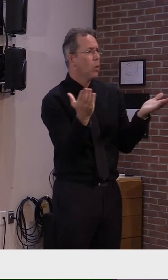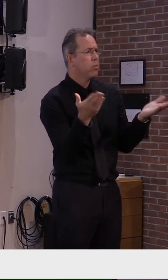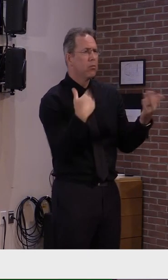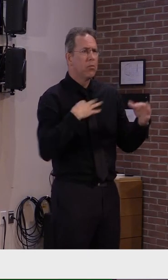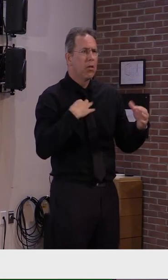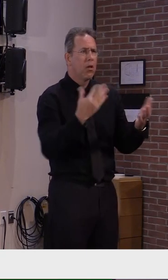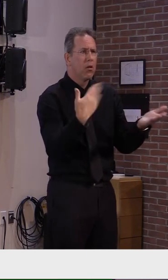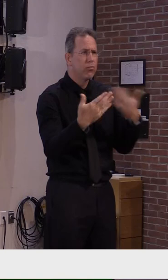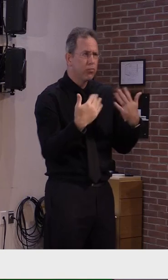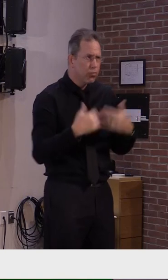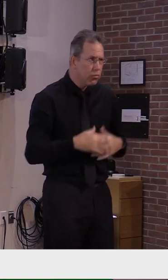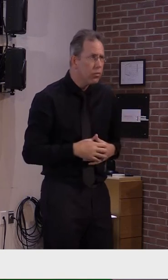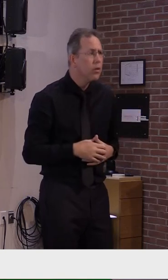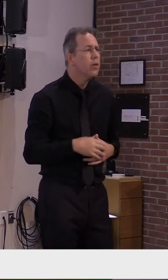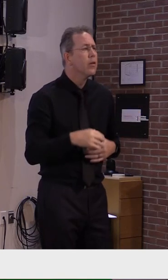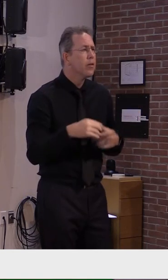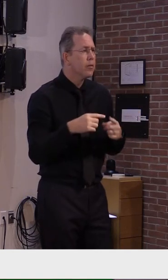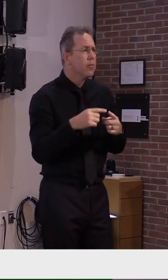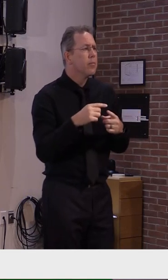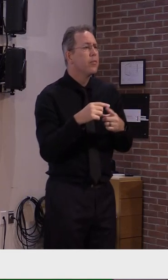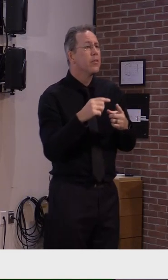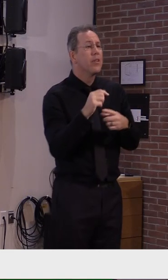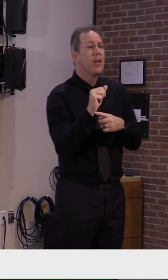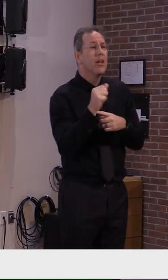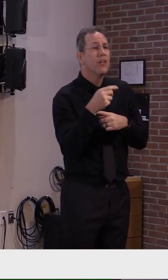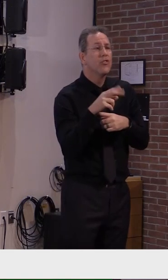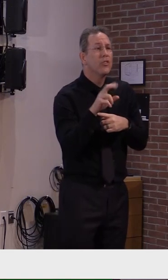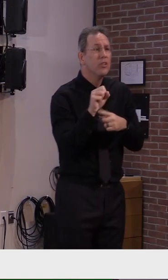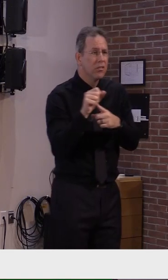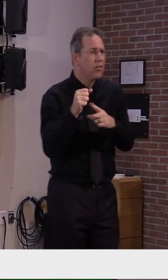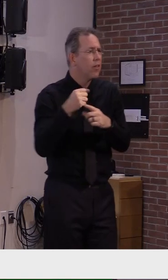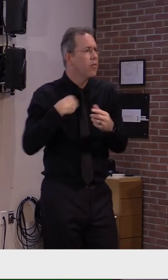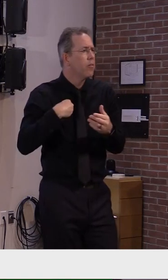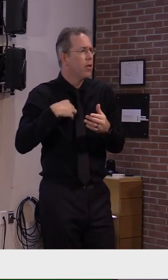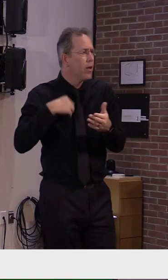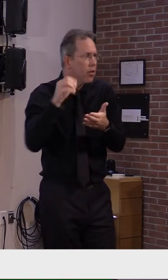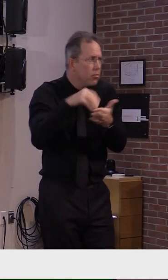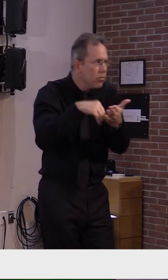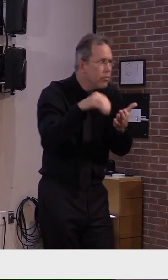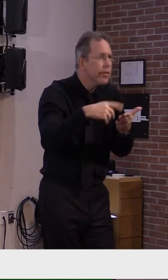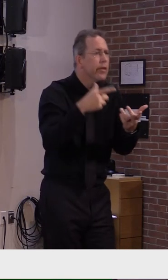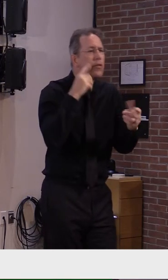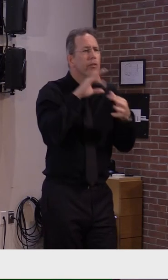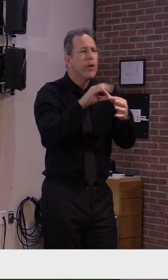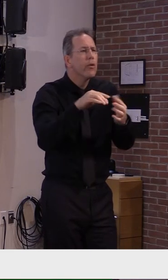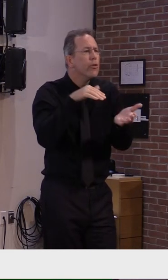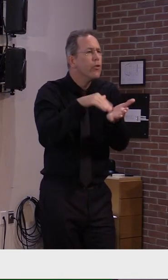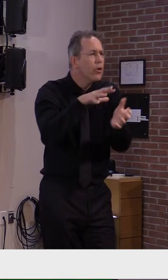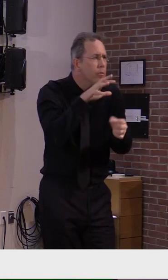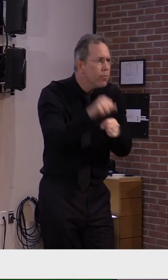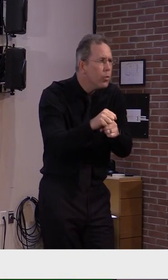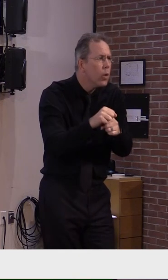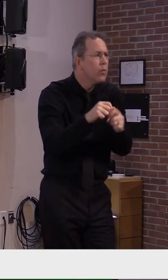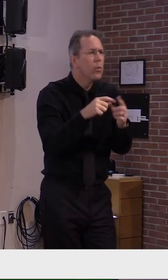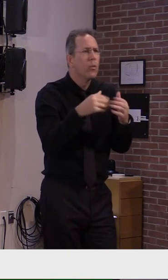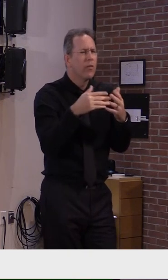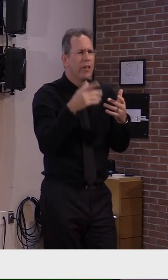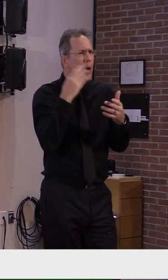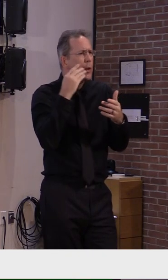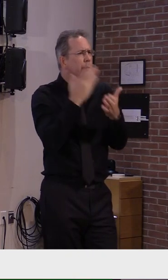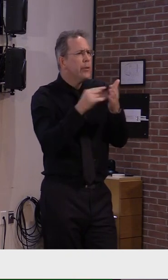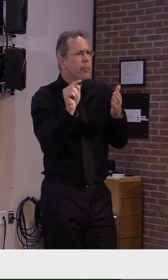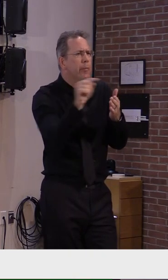Services has received requests from multiple providers asking for additional time to submit or complete their application